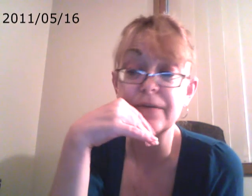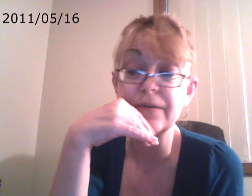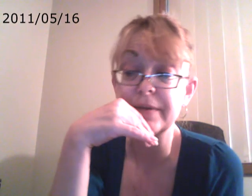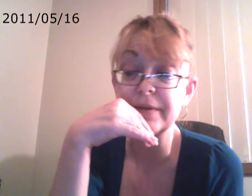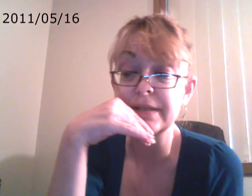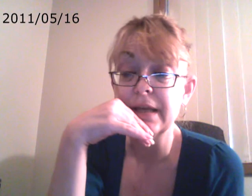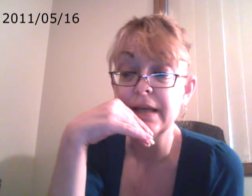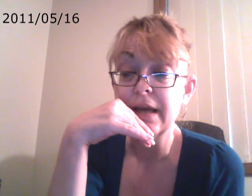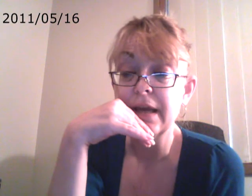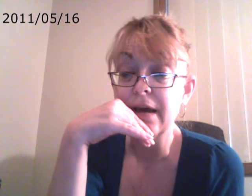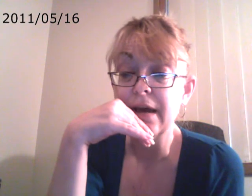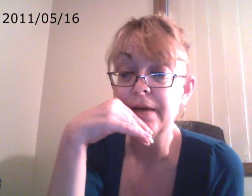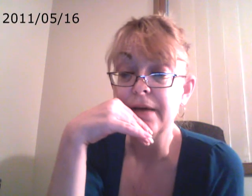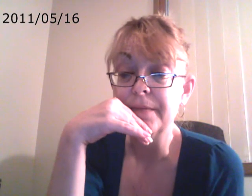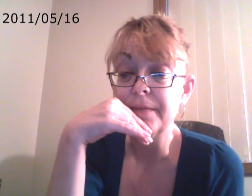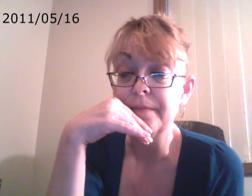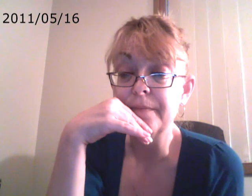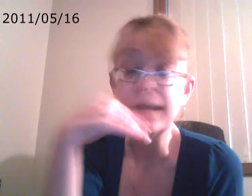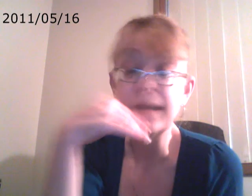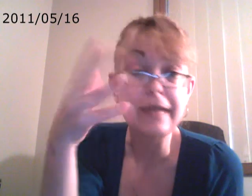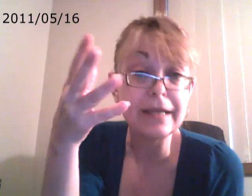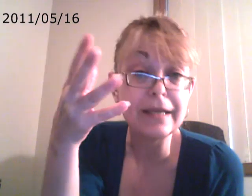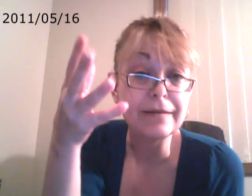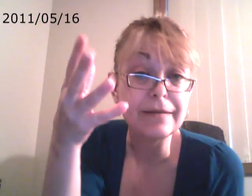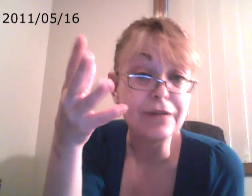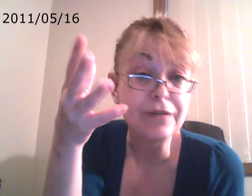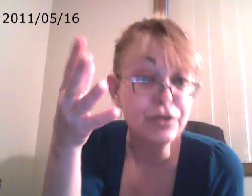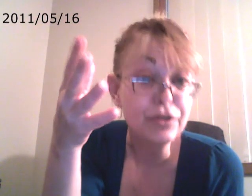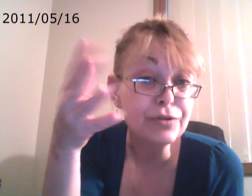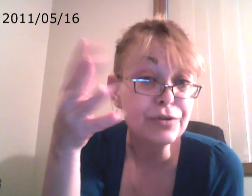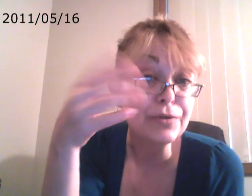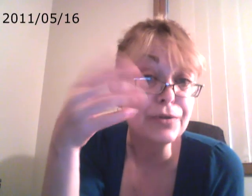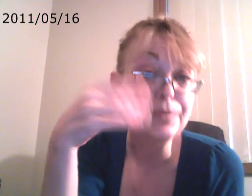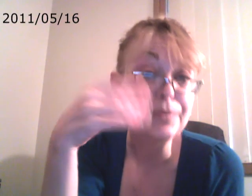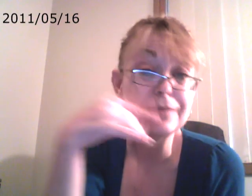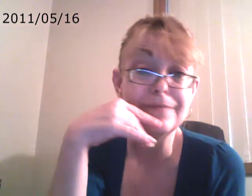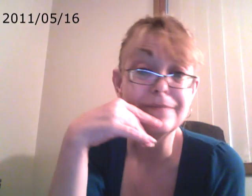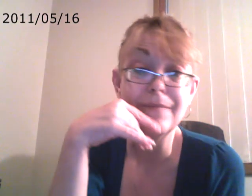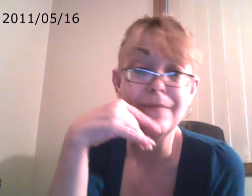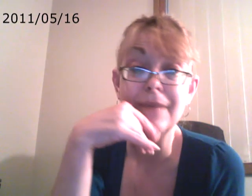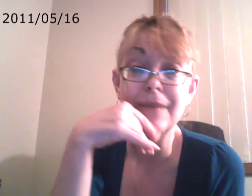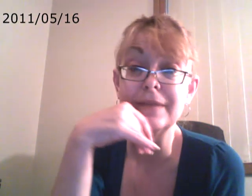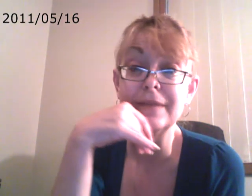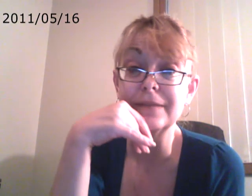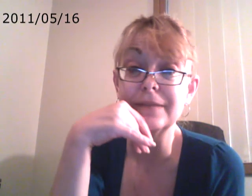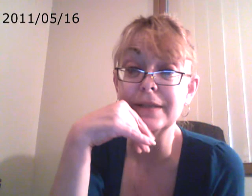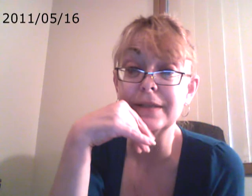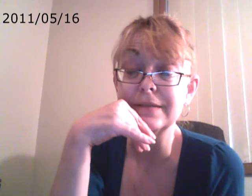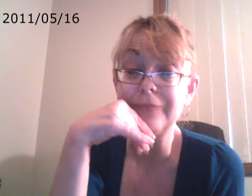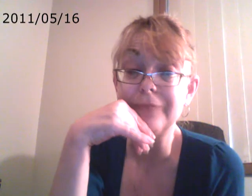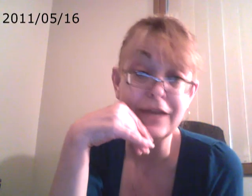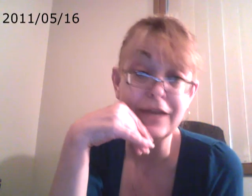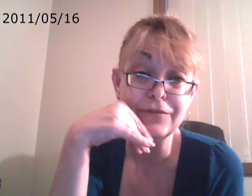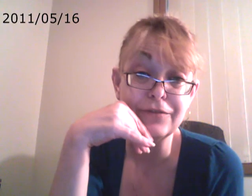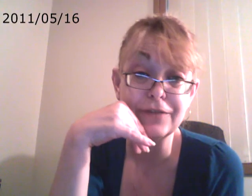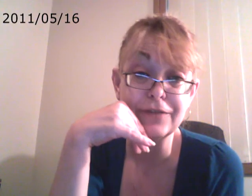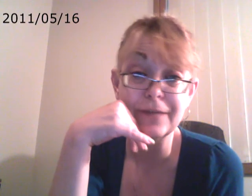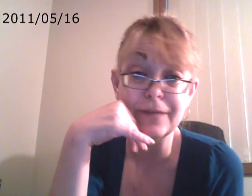about it. But letting it on YouTube might be a little bit painful for him that